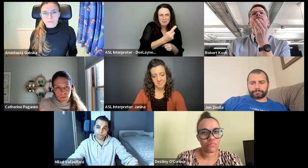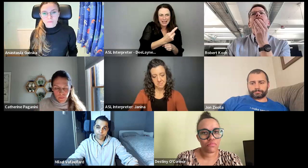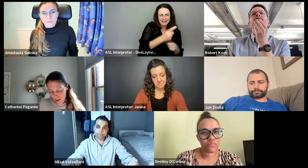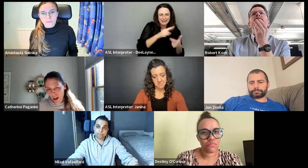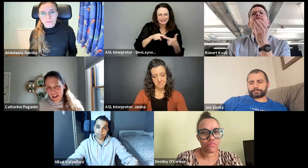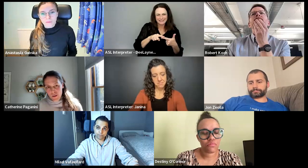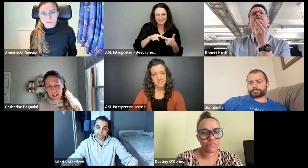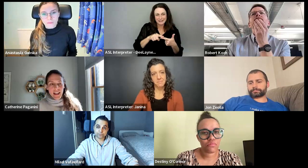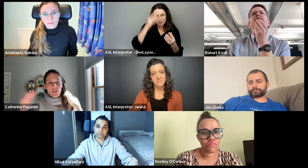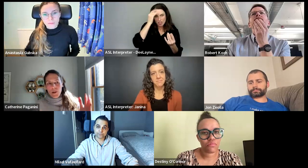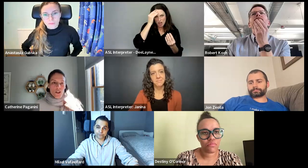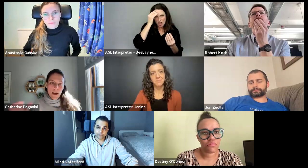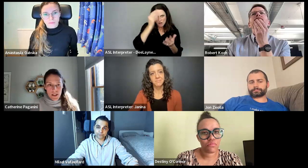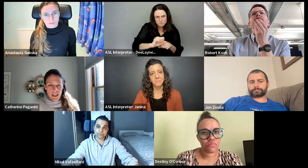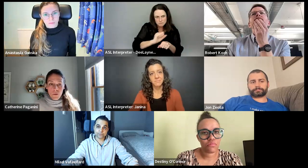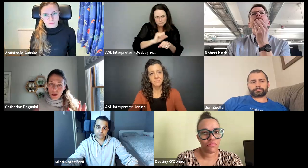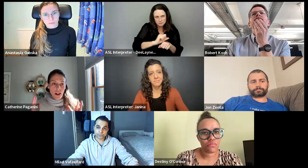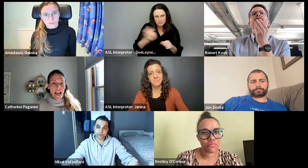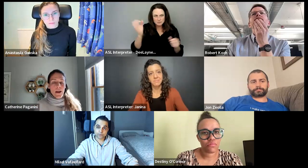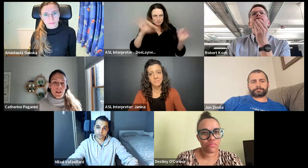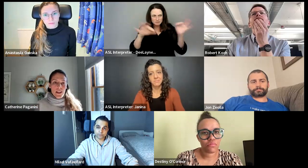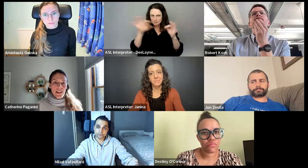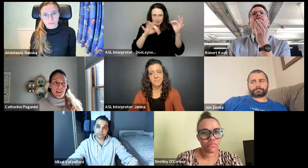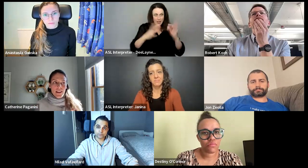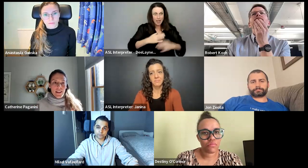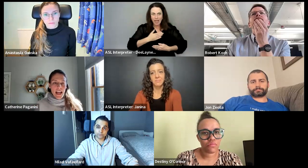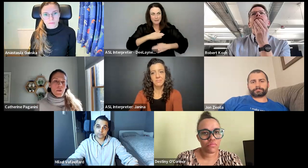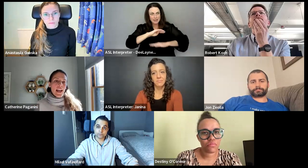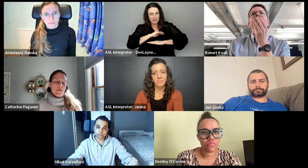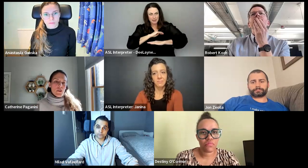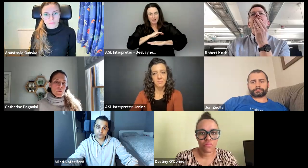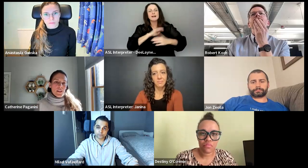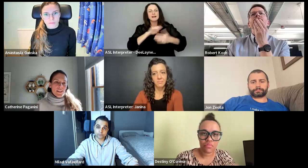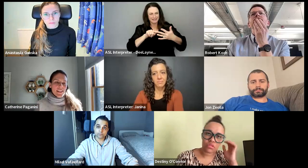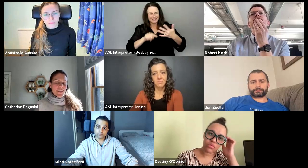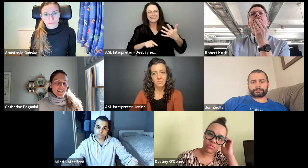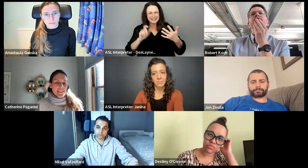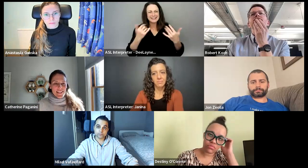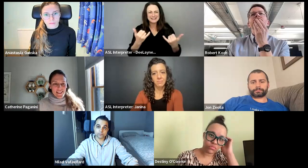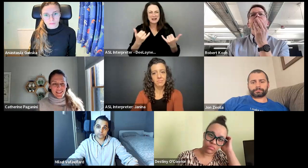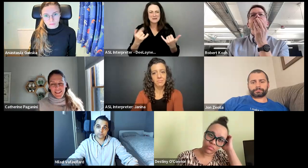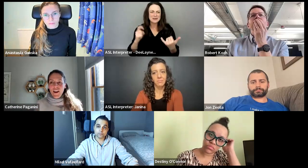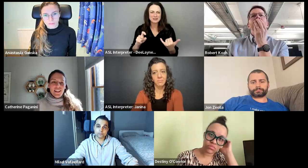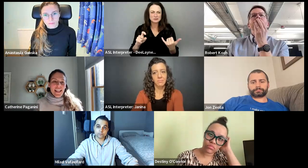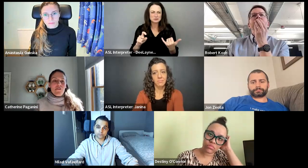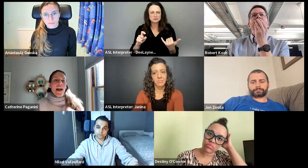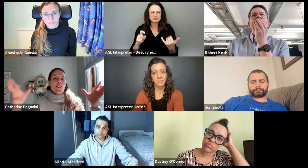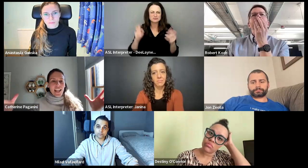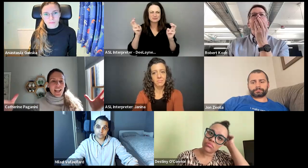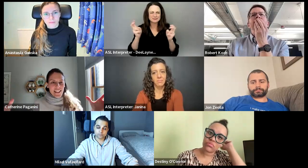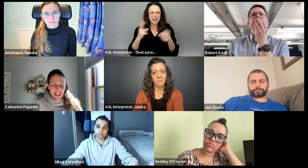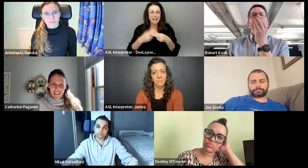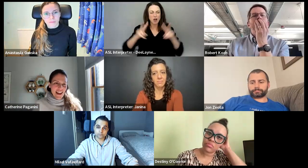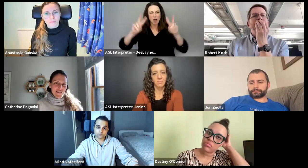put some thought into it. Everyone chimes in, we're all happy with it. And now we have to let, I call it like